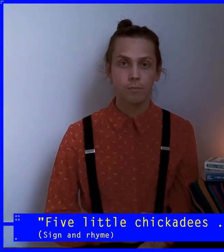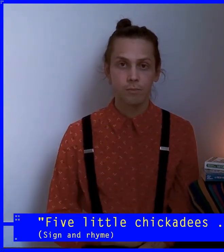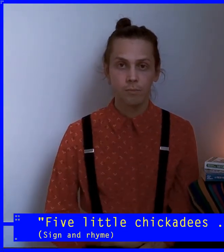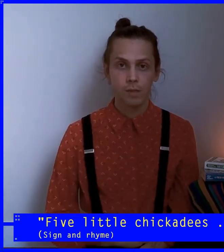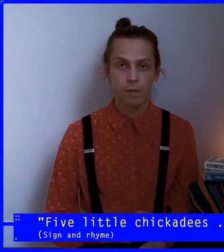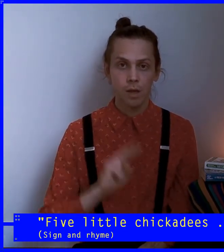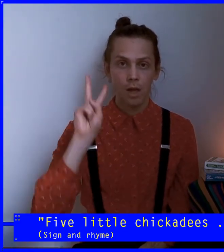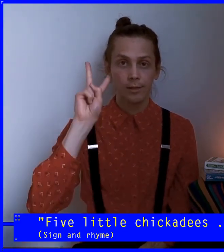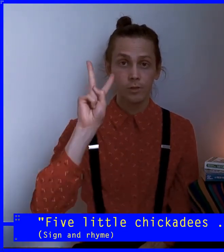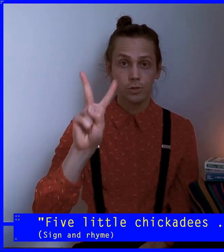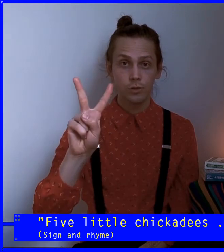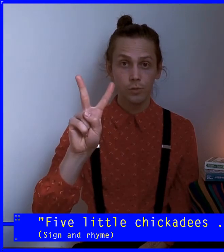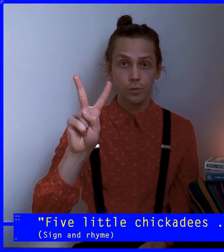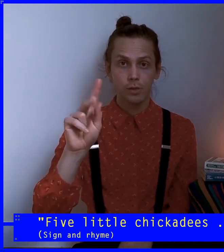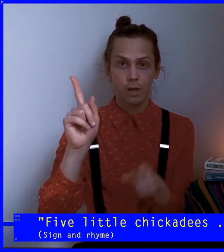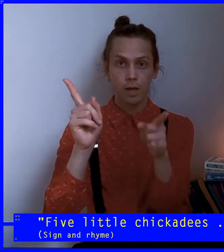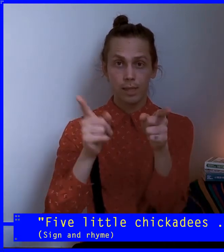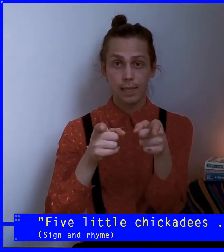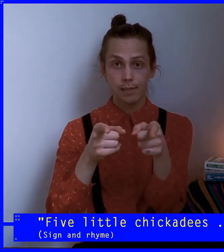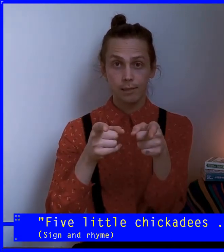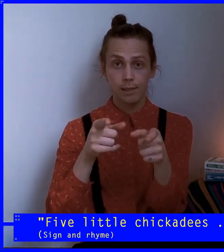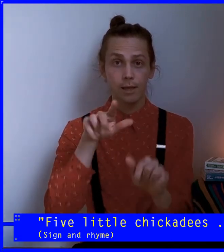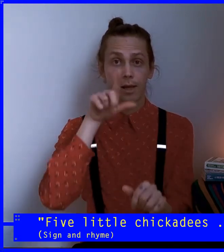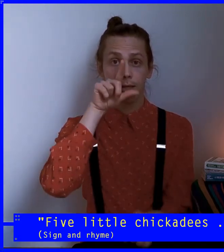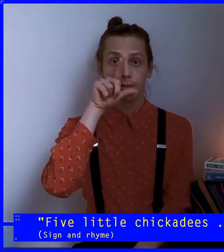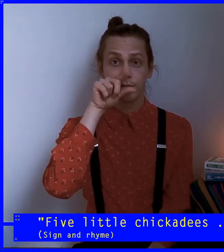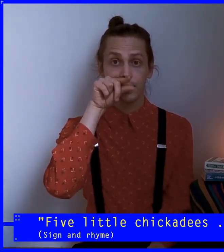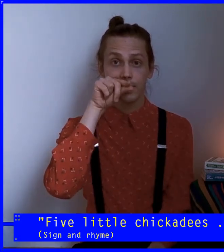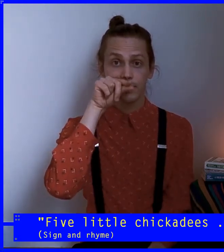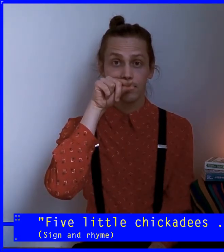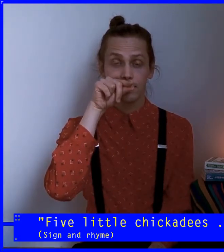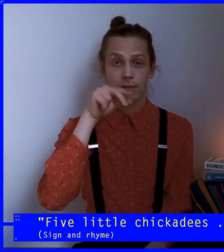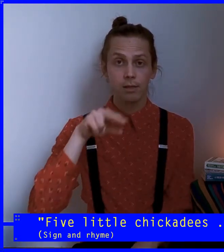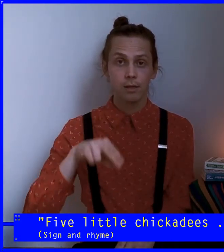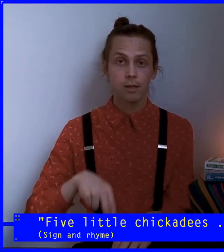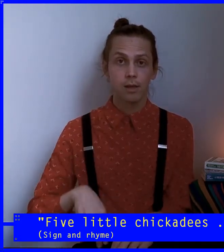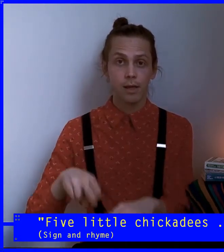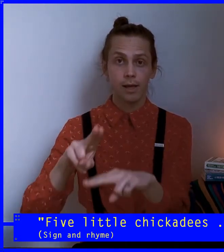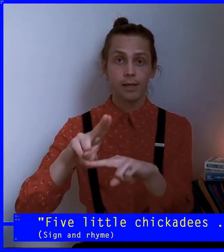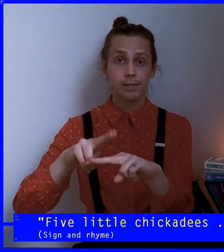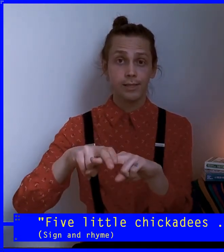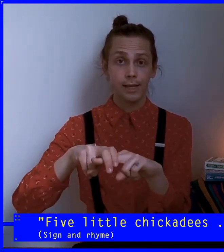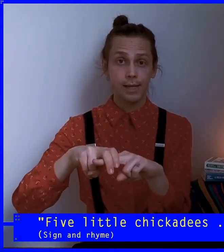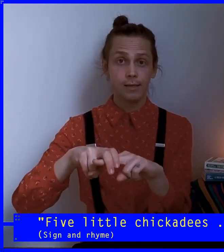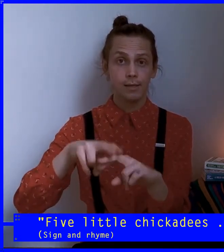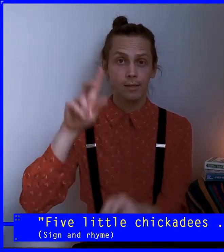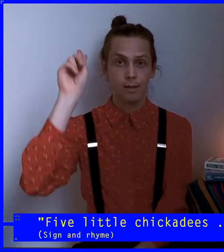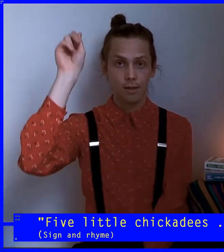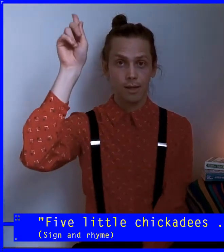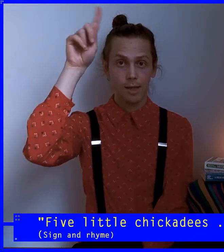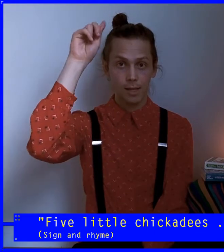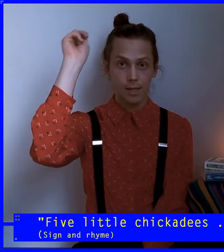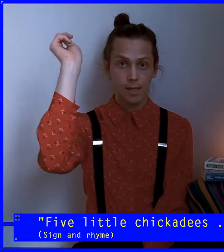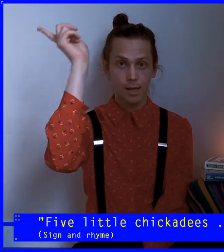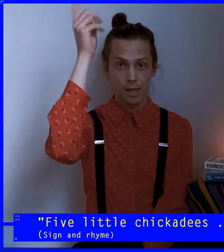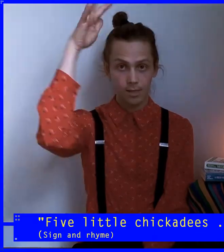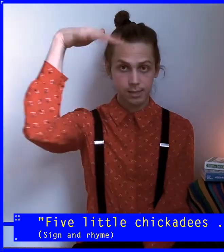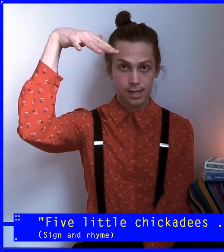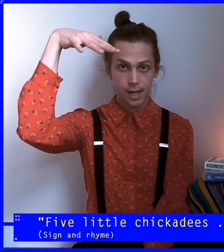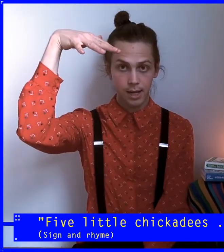Two little chickadees sitting in the sun.